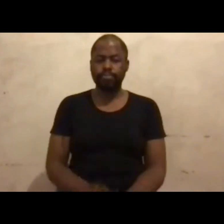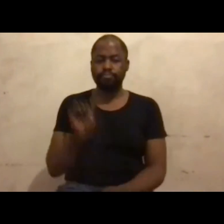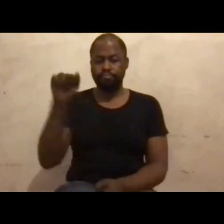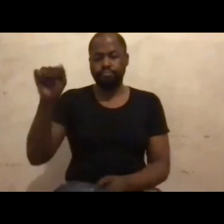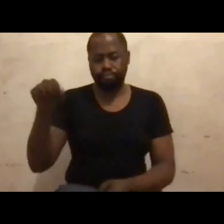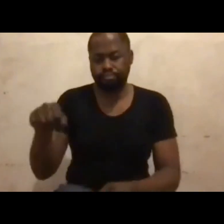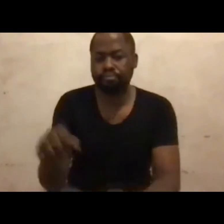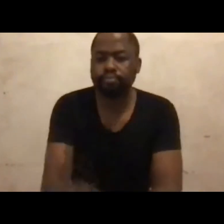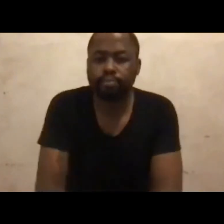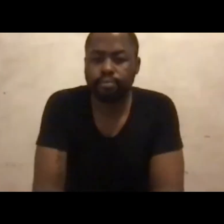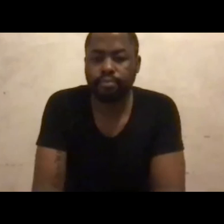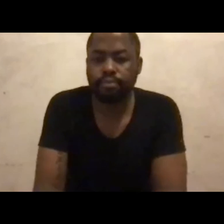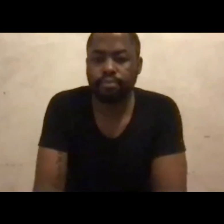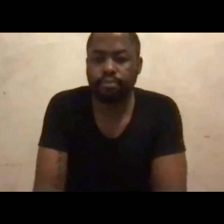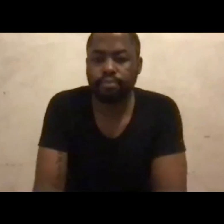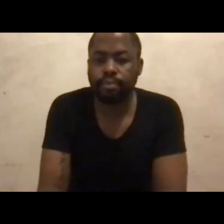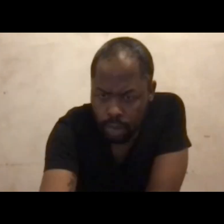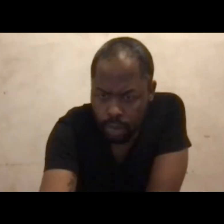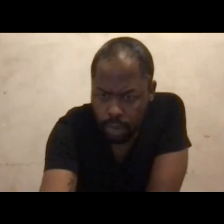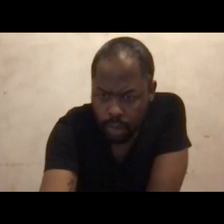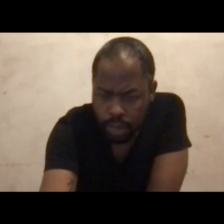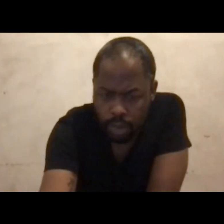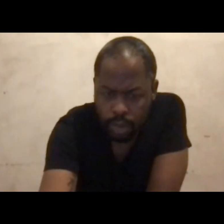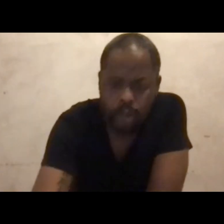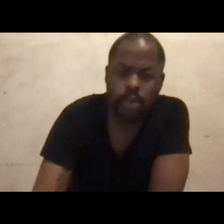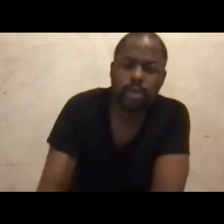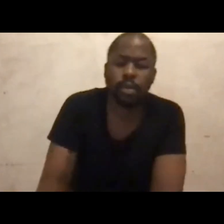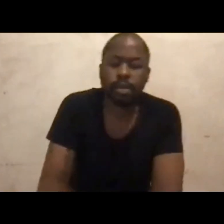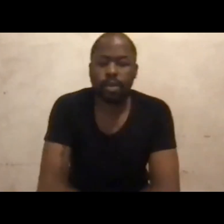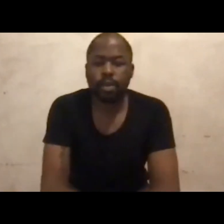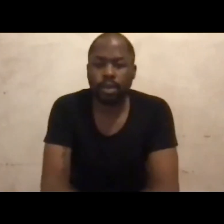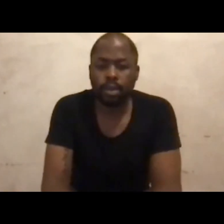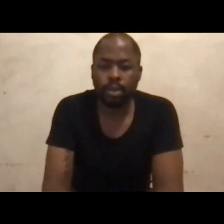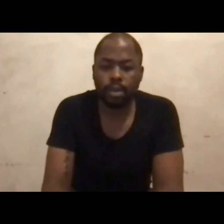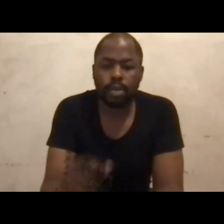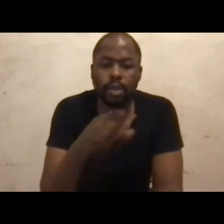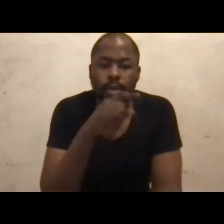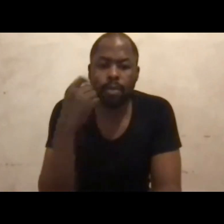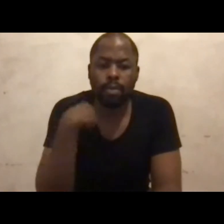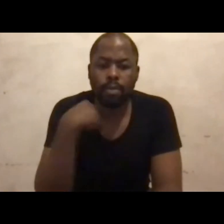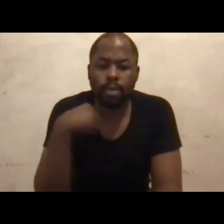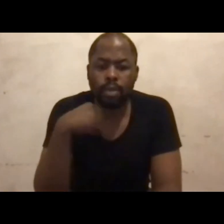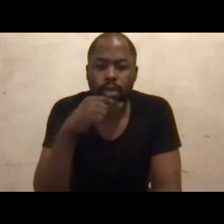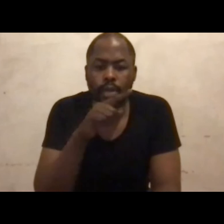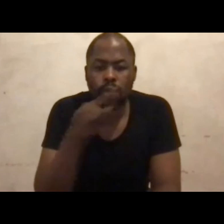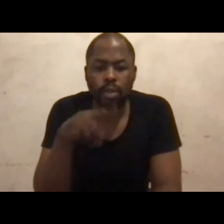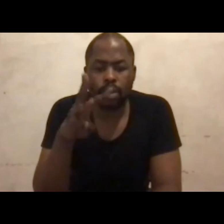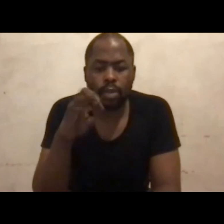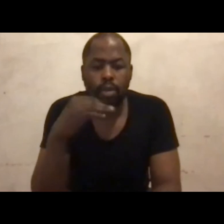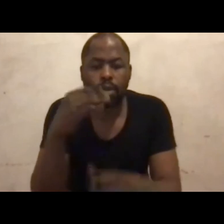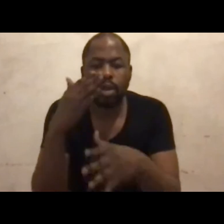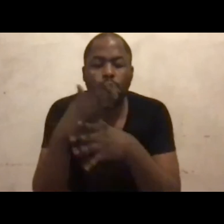So, very, very invaluable lesson, Musa. Hi, my name is Wayne. I work for an organization called Catherine Ingeo.